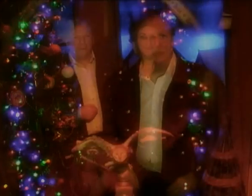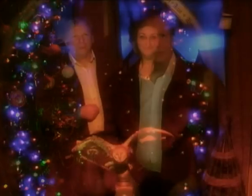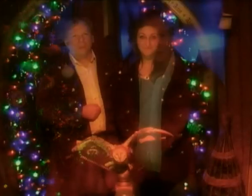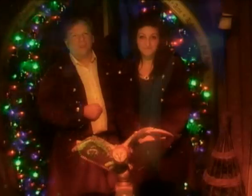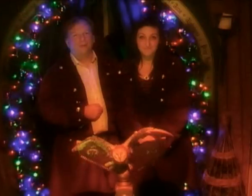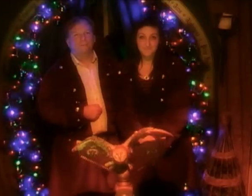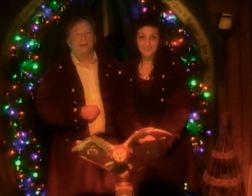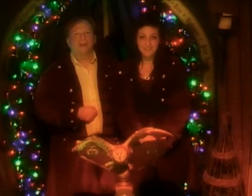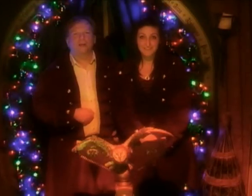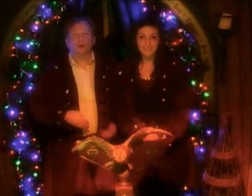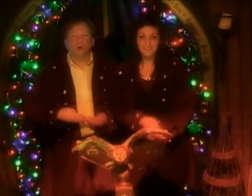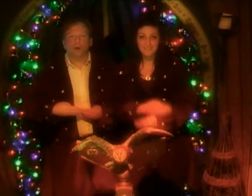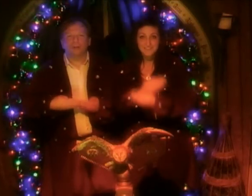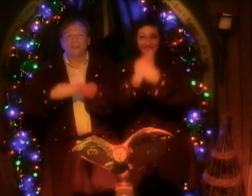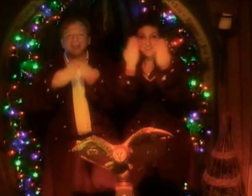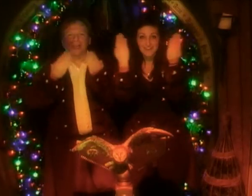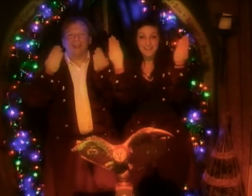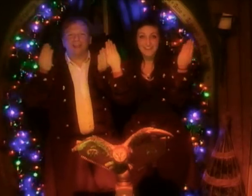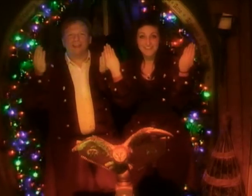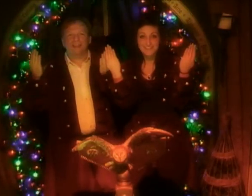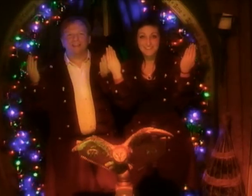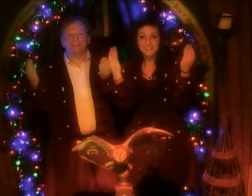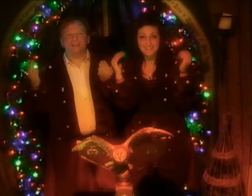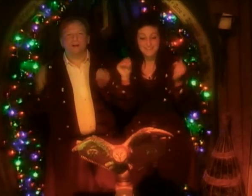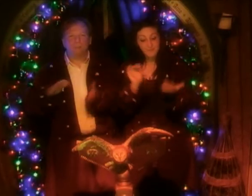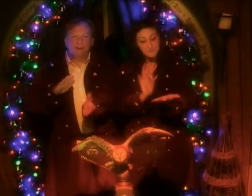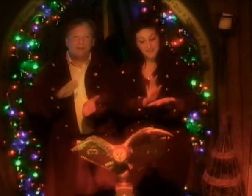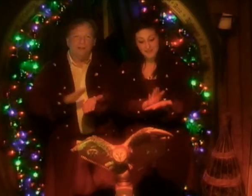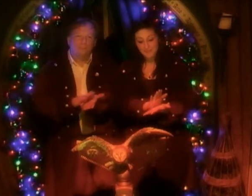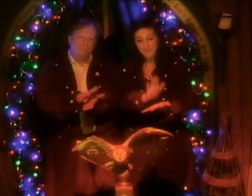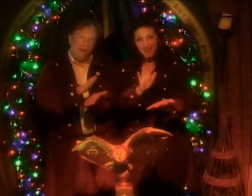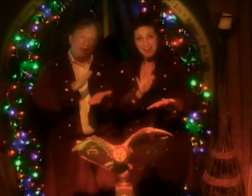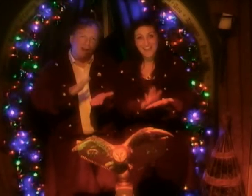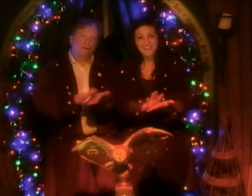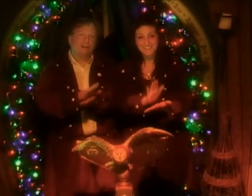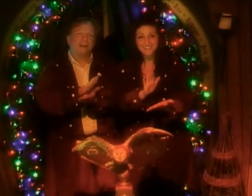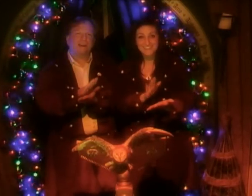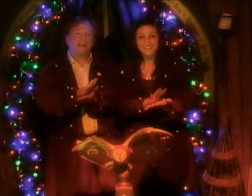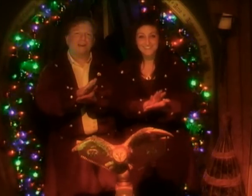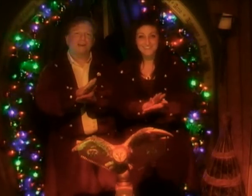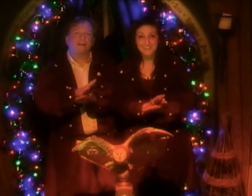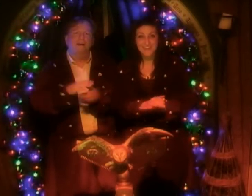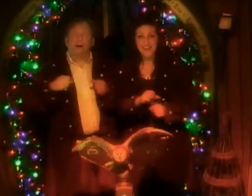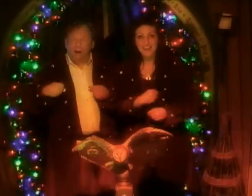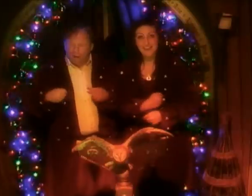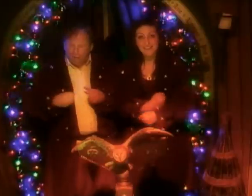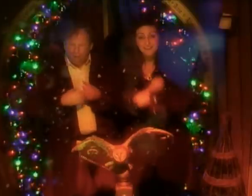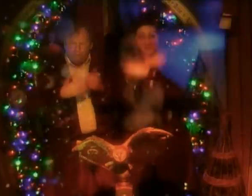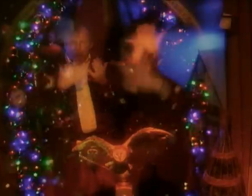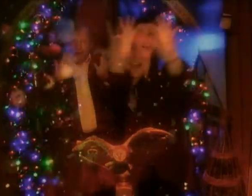May your days be merry and